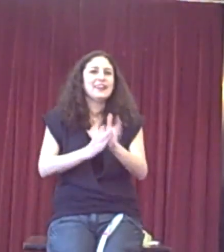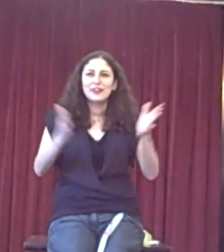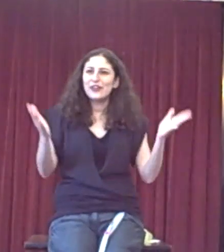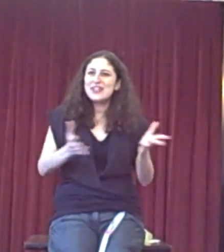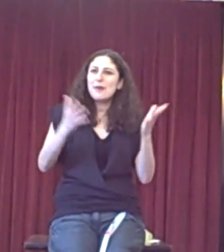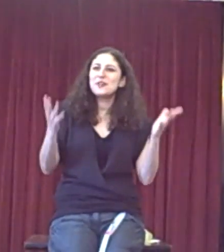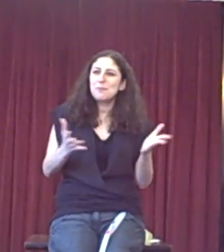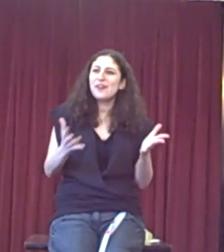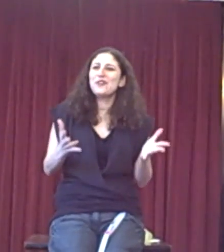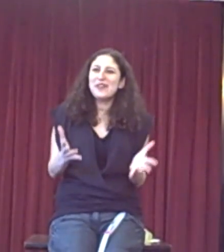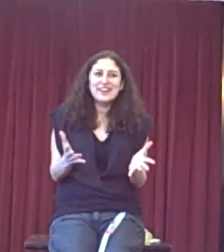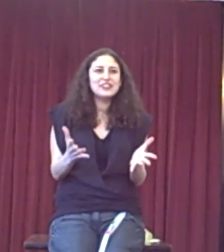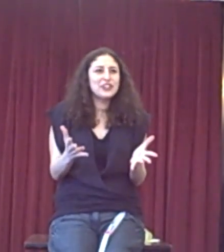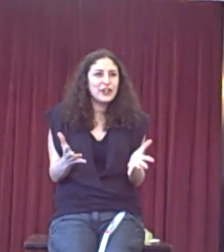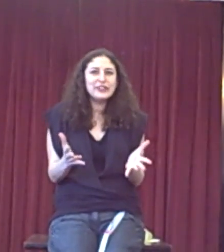Good, how much blood do we think she got?